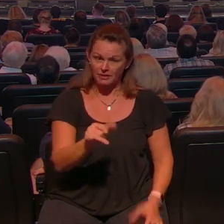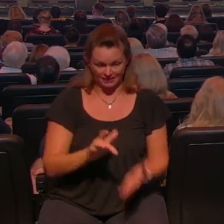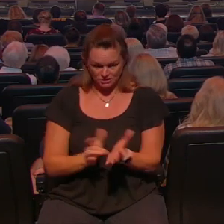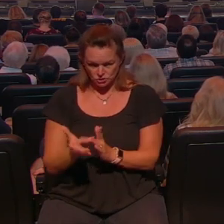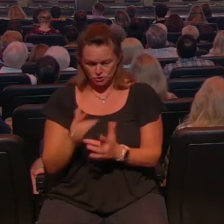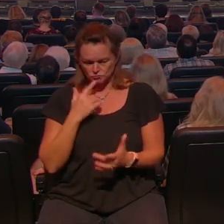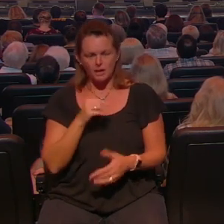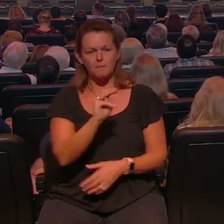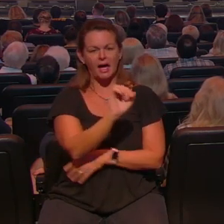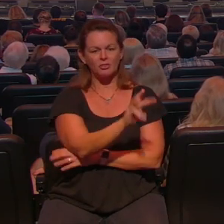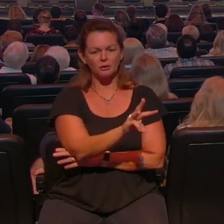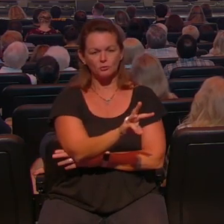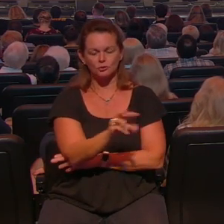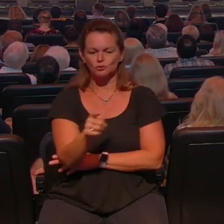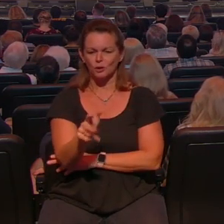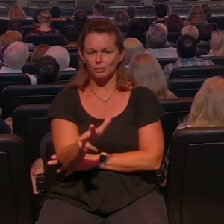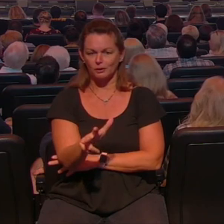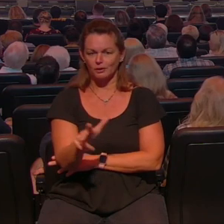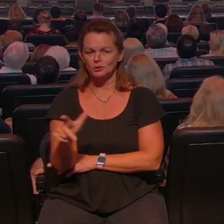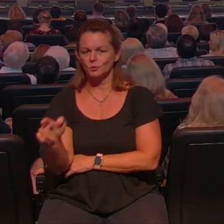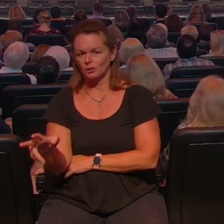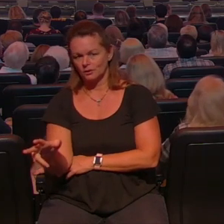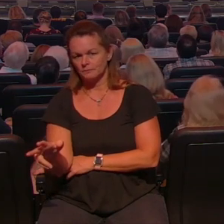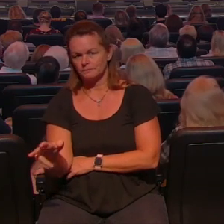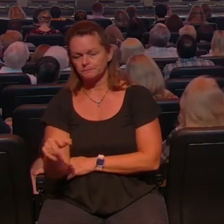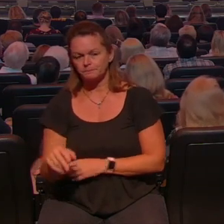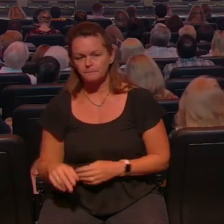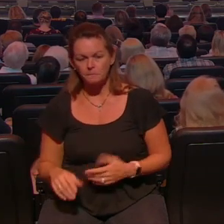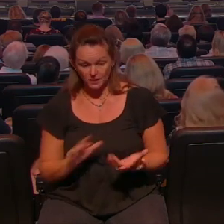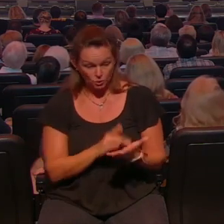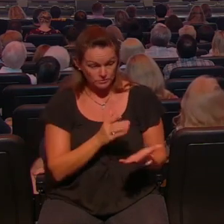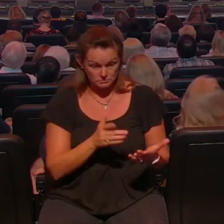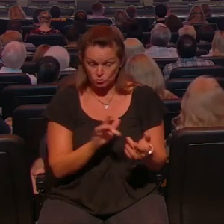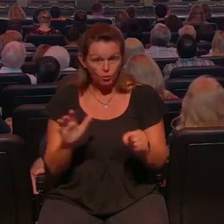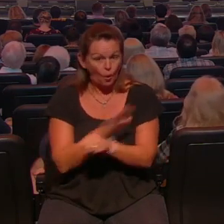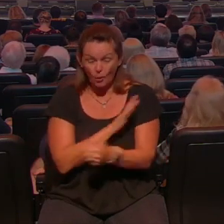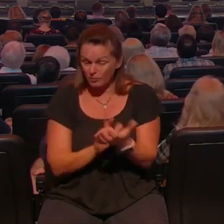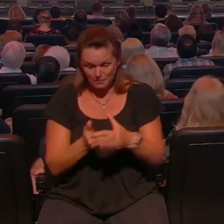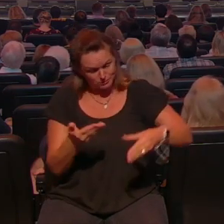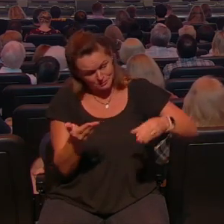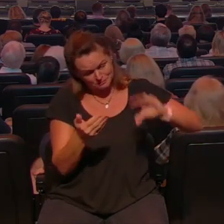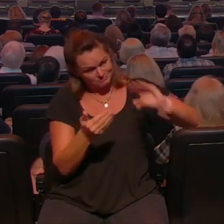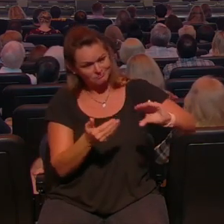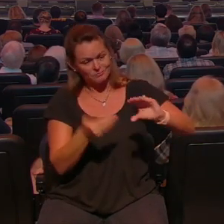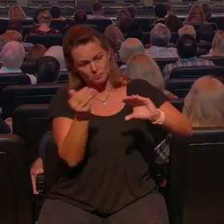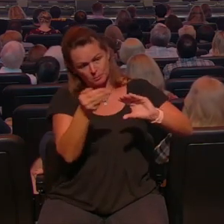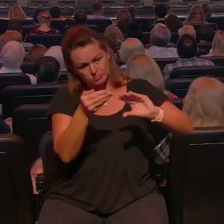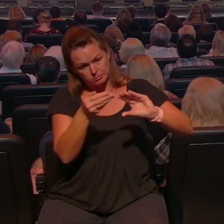23 23 so it's all through scripture but God came up with so why talk about it by the way Jesus taught 38 parables